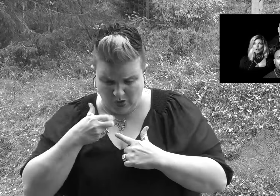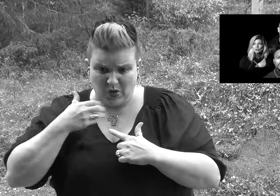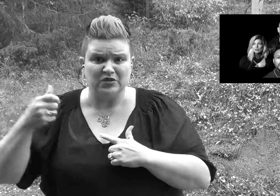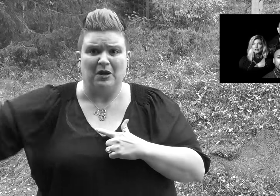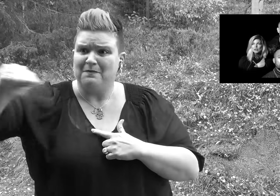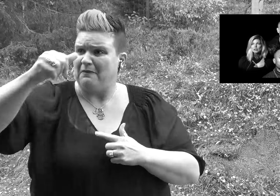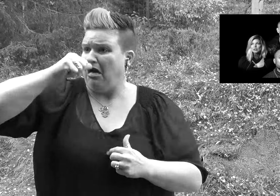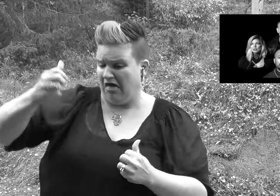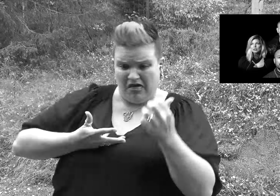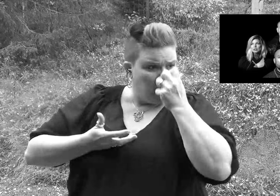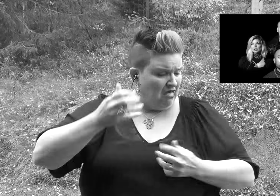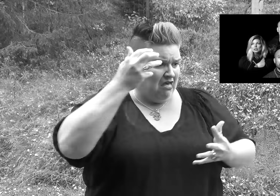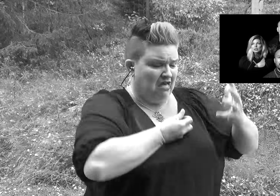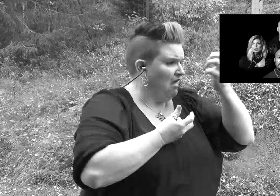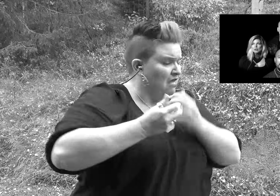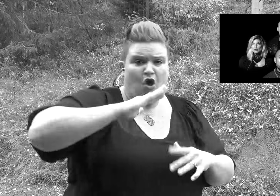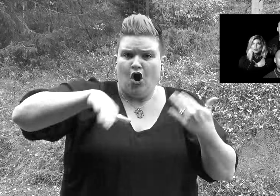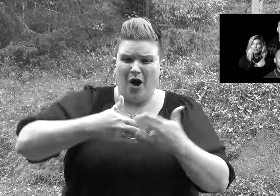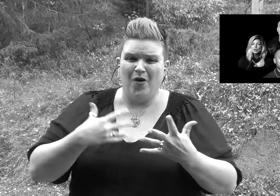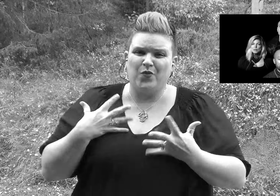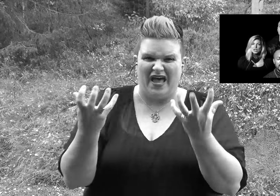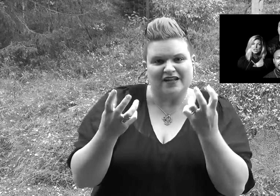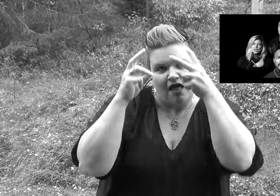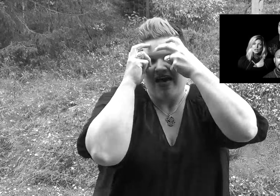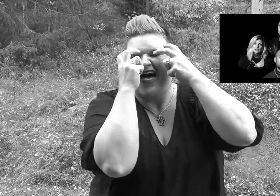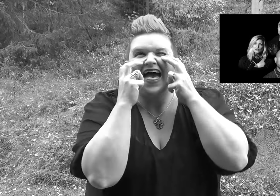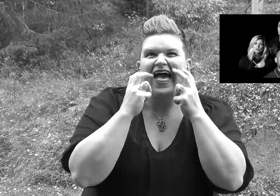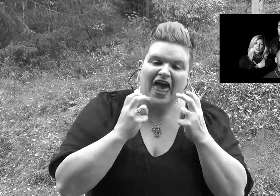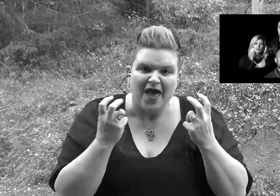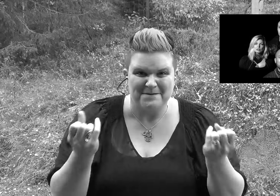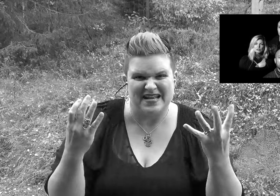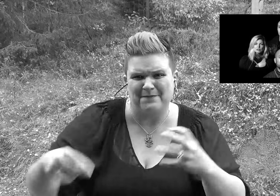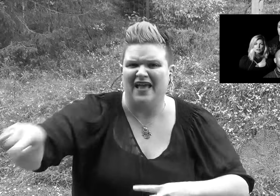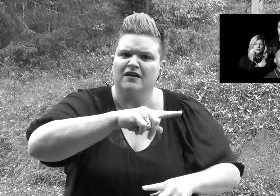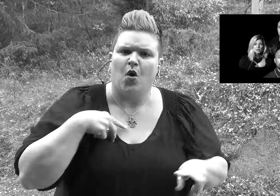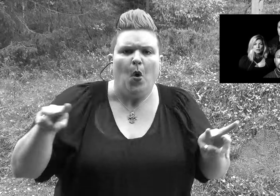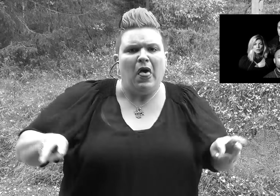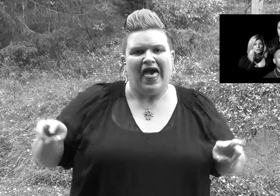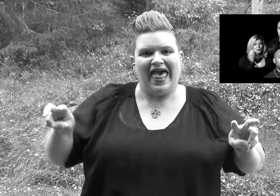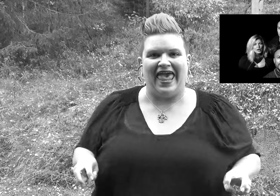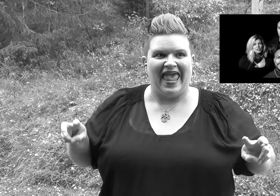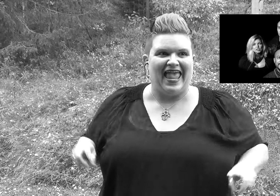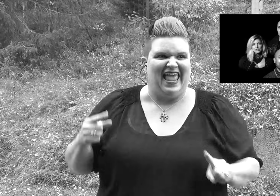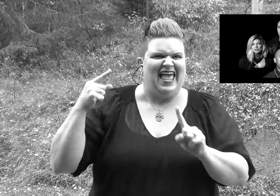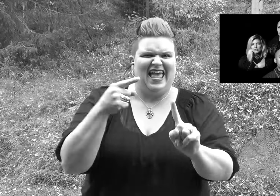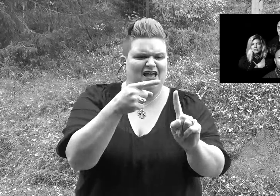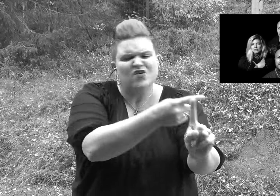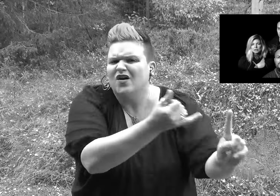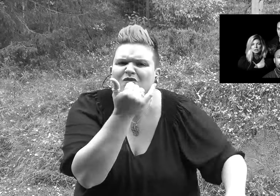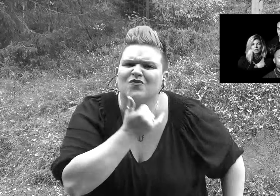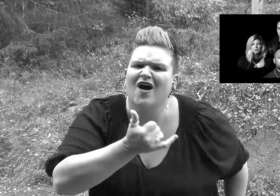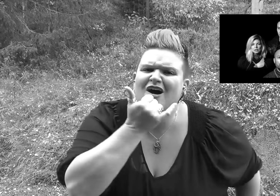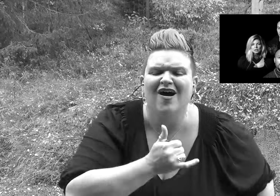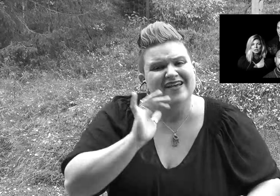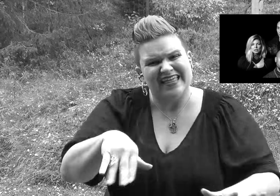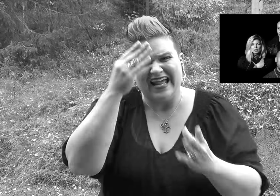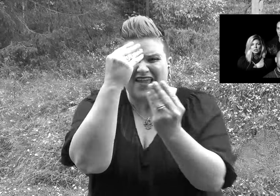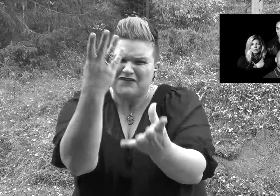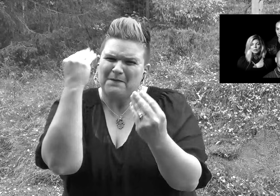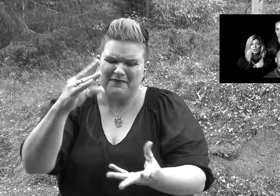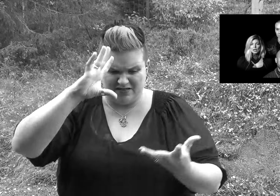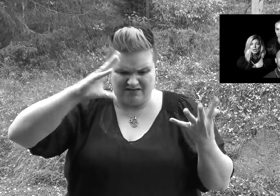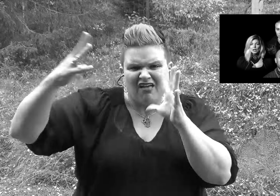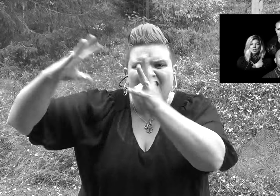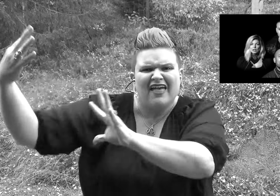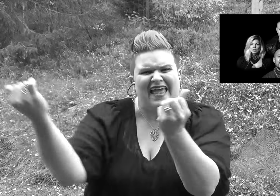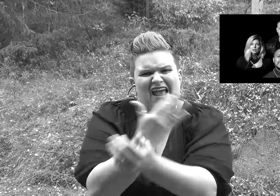people gets colder Most of us only care about money making Selfishness got us following the wrong direction Wrong information or what's